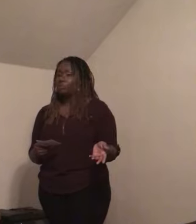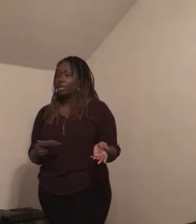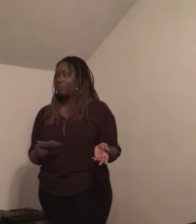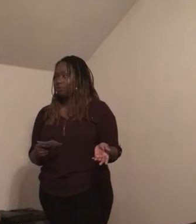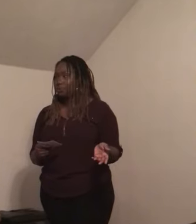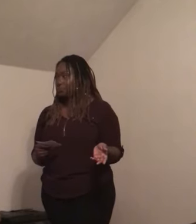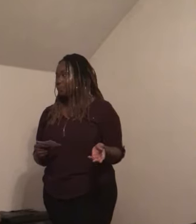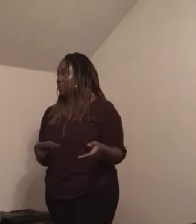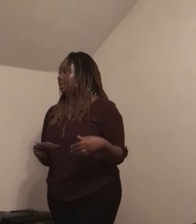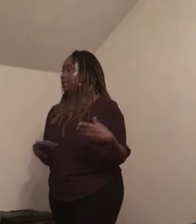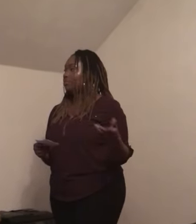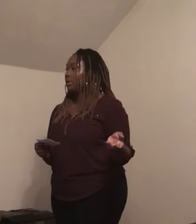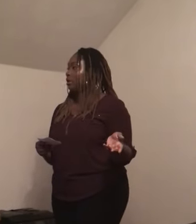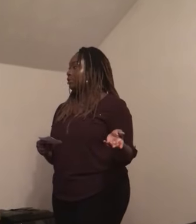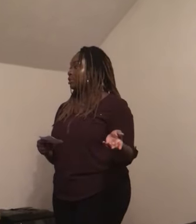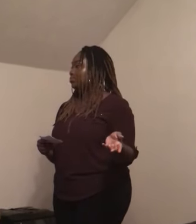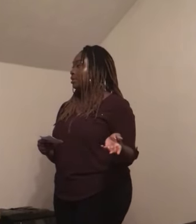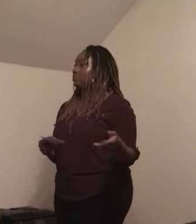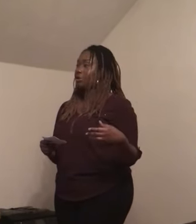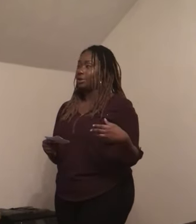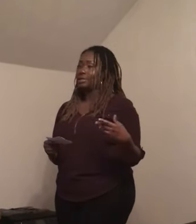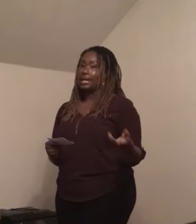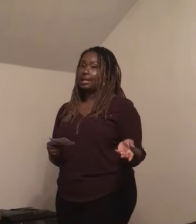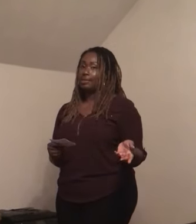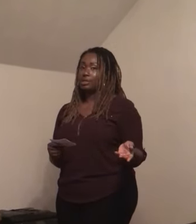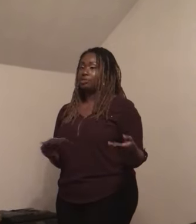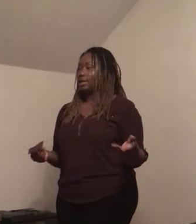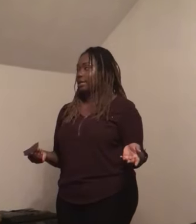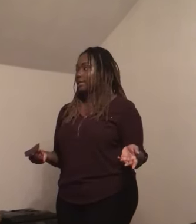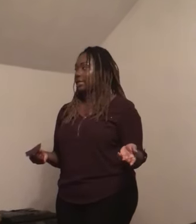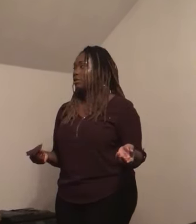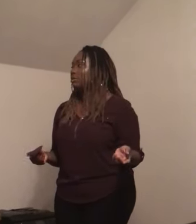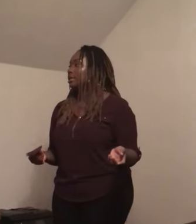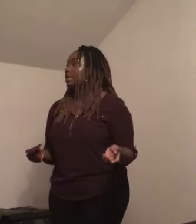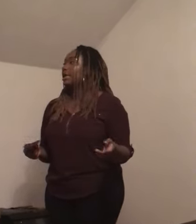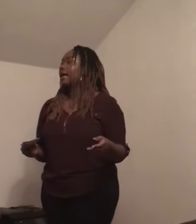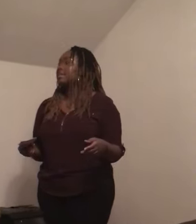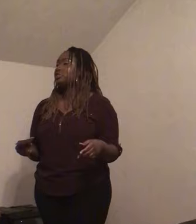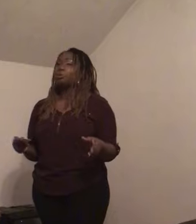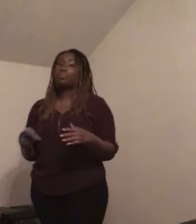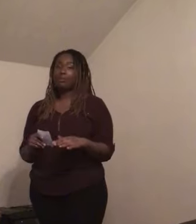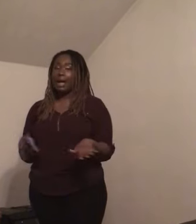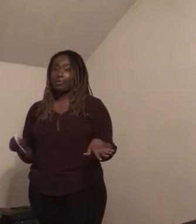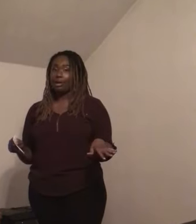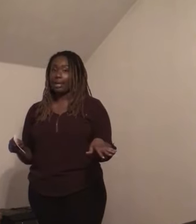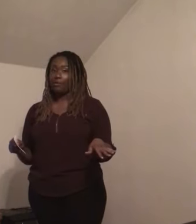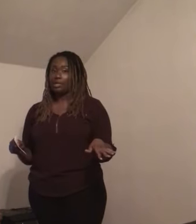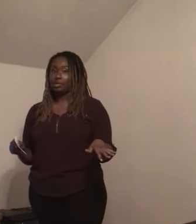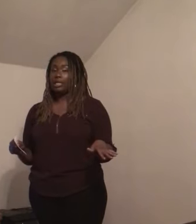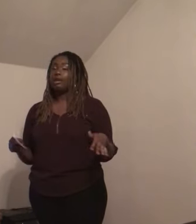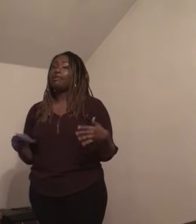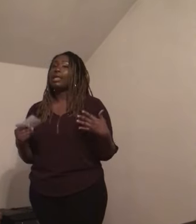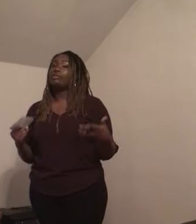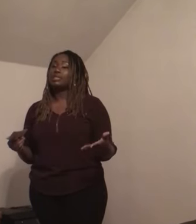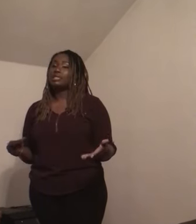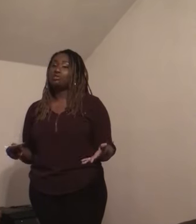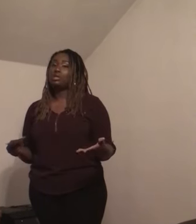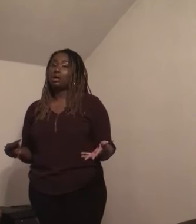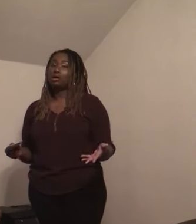people speak American Sign Language or ASL. And this is their primary language, so they only use this to talk